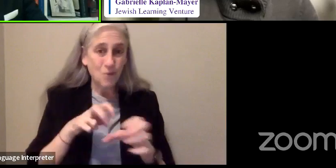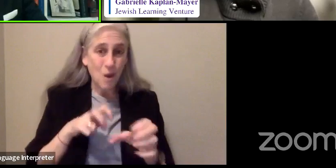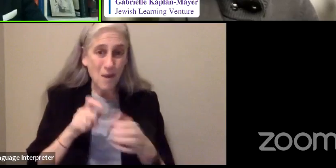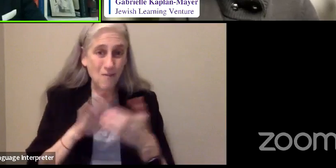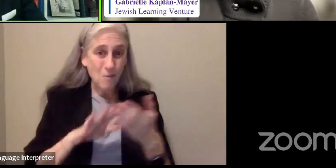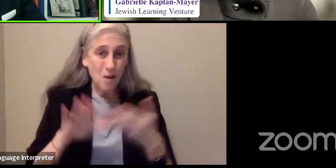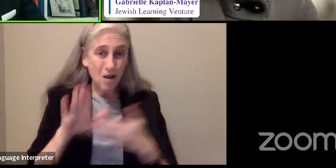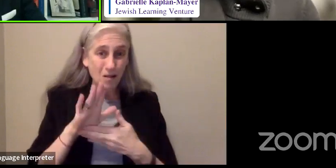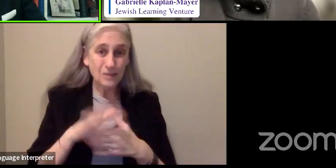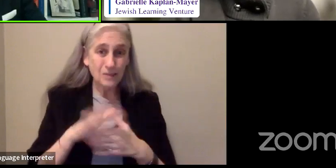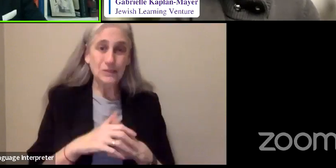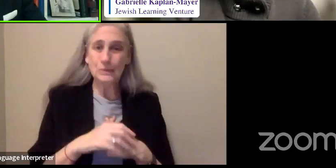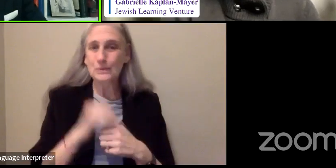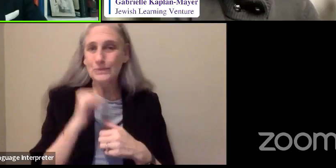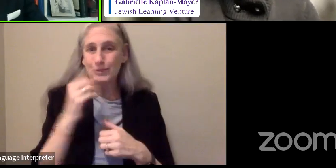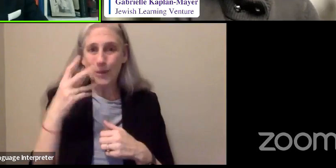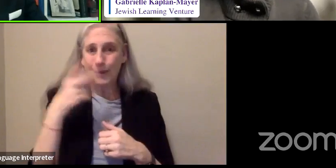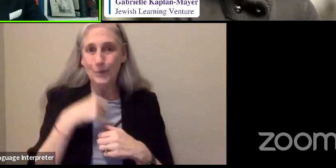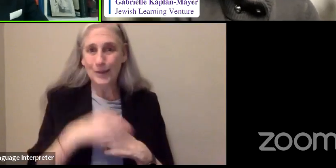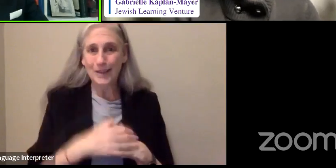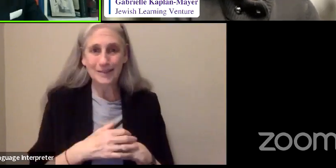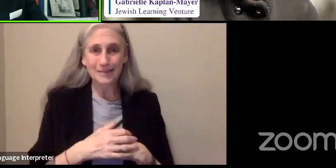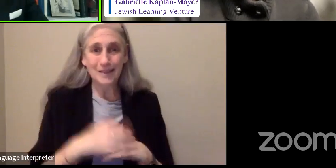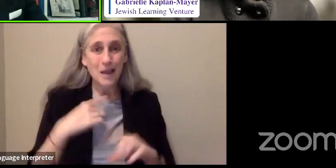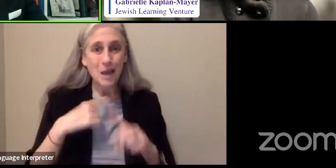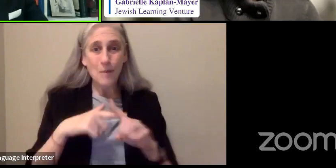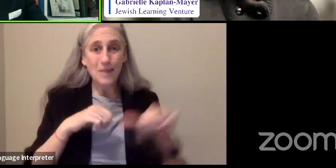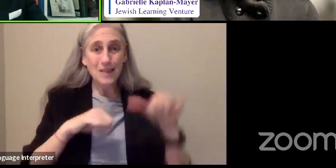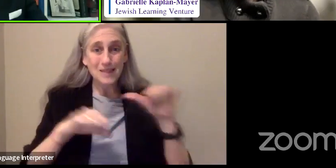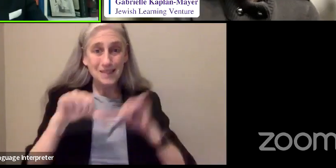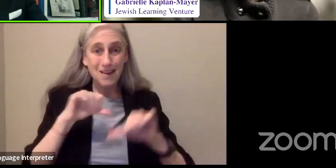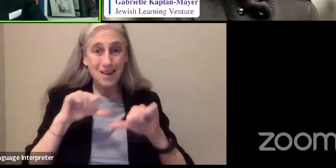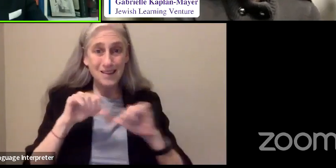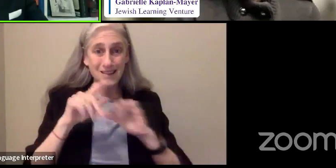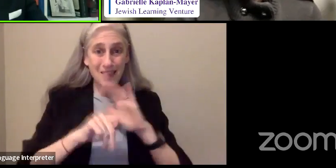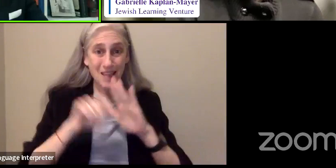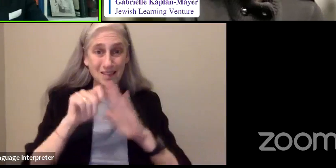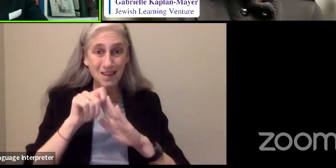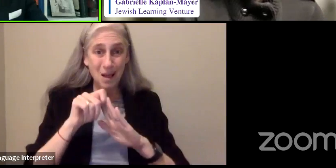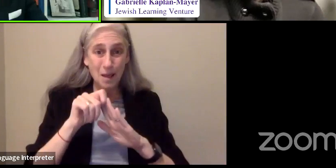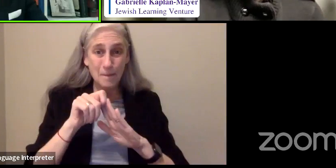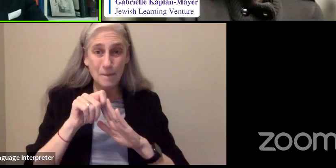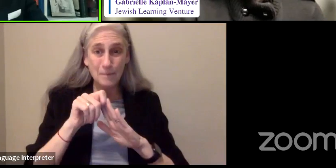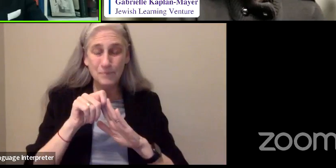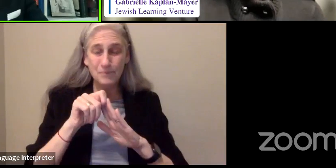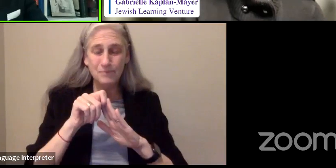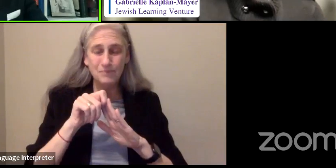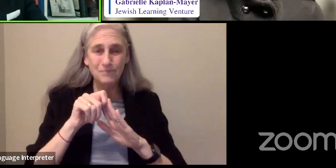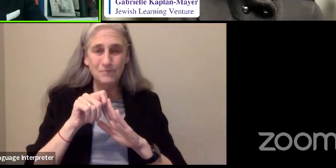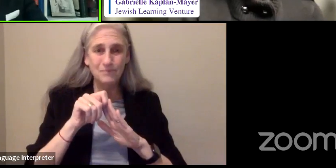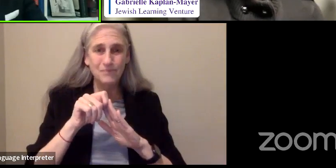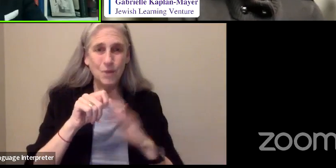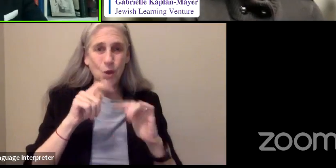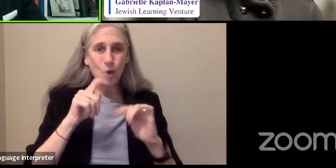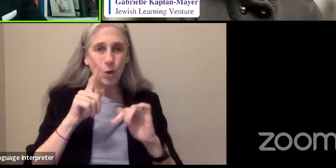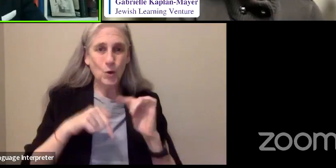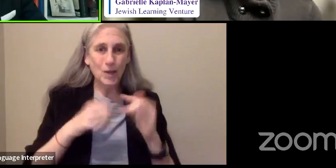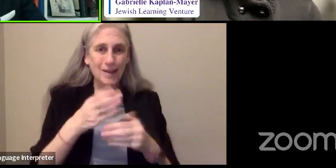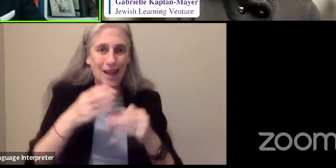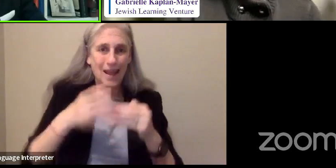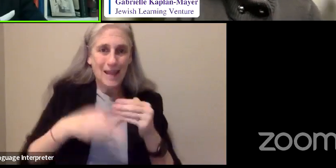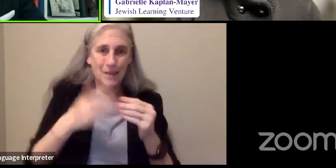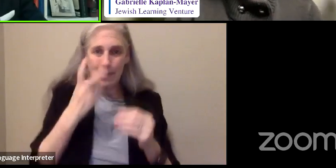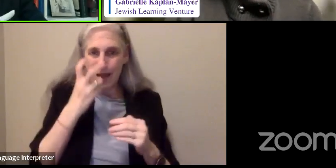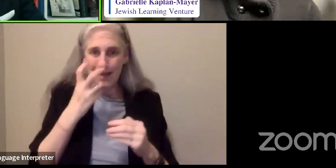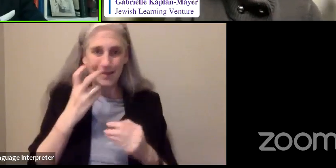And, of course, science wasn't anywhere near to being able to make a proposition of that sort. So,